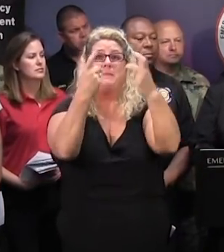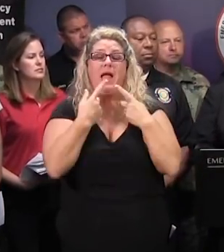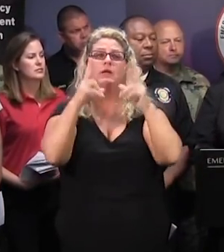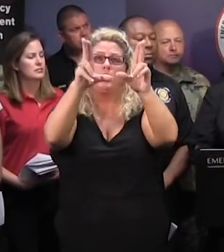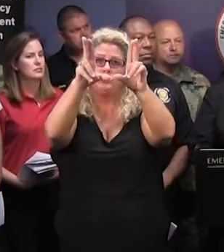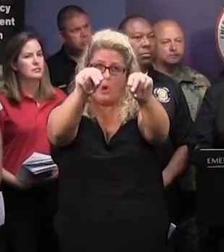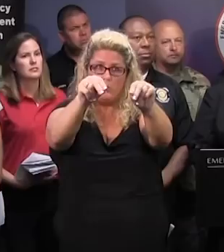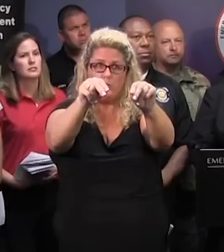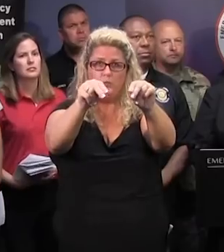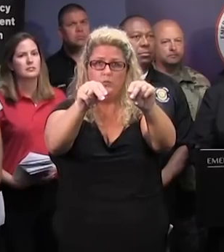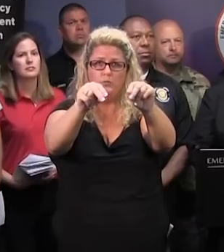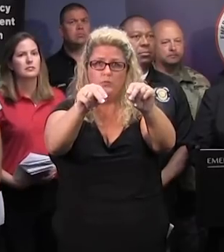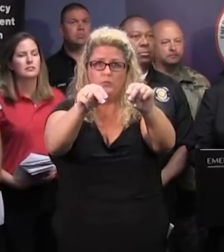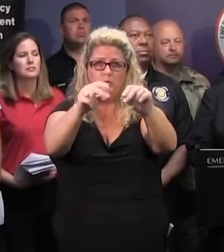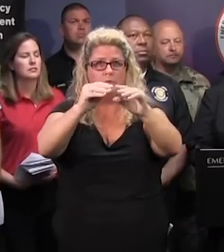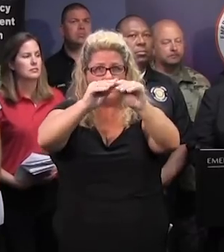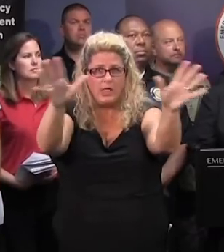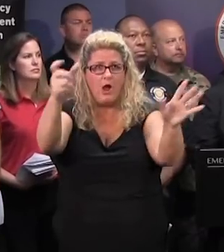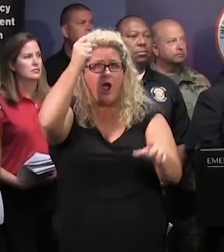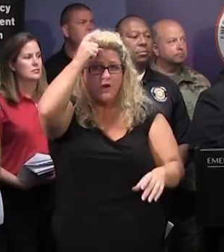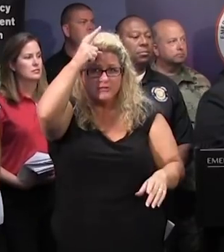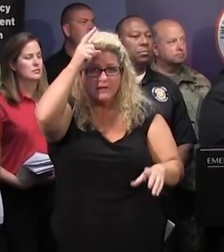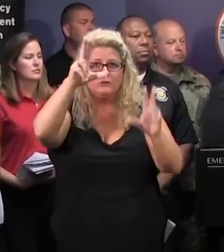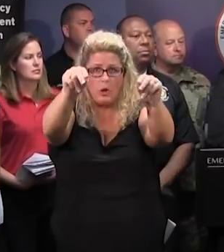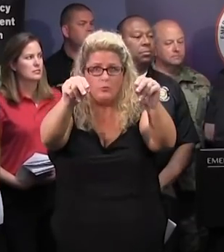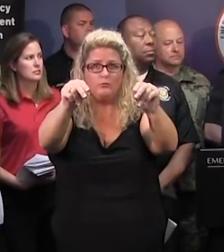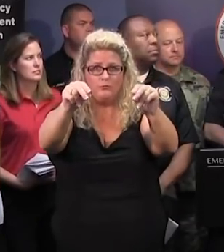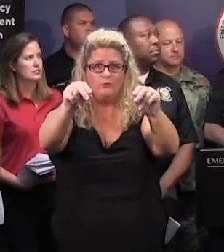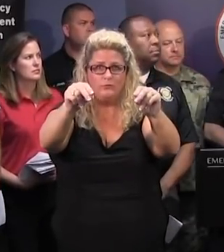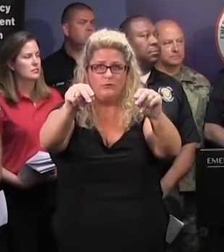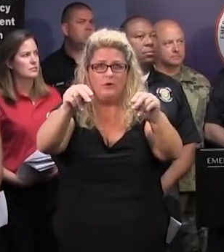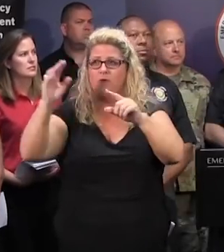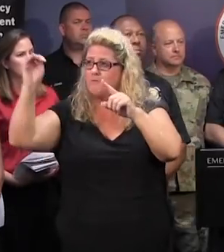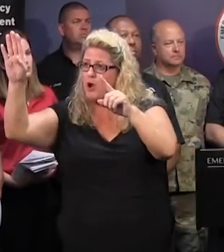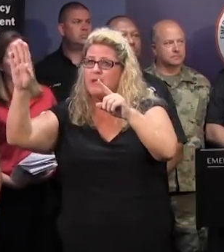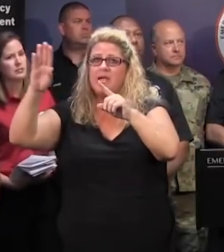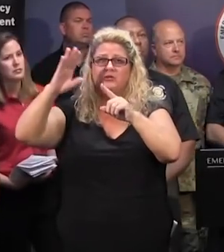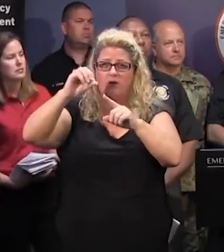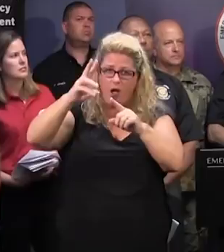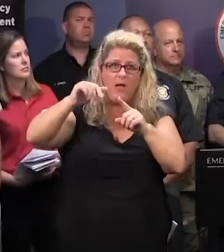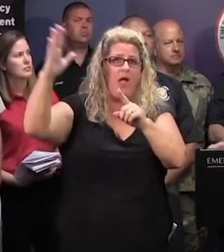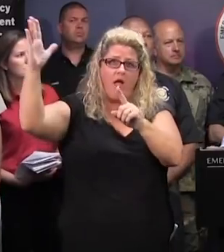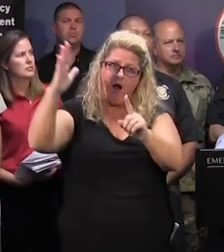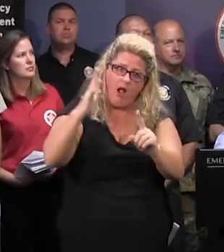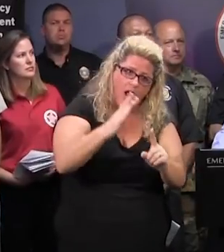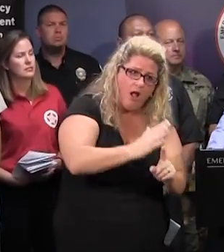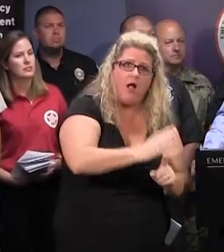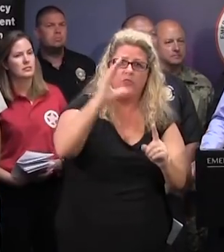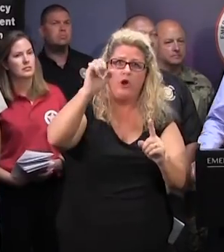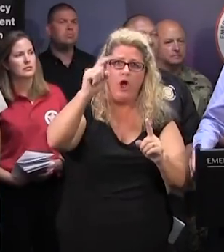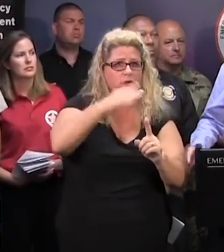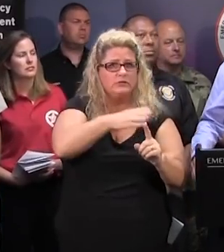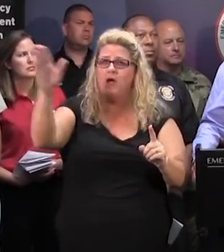for the Charleston area, just to make sure that that's clear to everybody. We will be very clear when the evacuation order has been lifted.